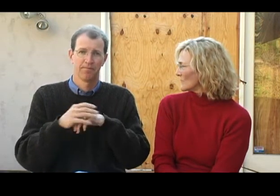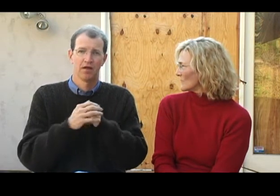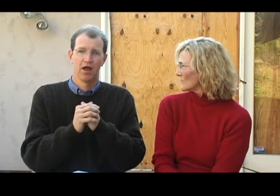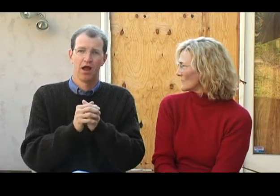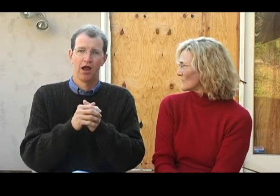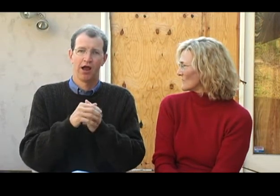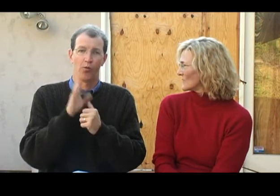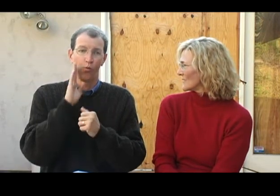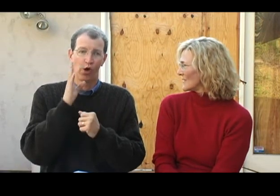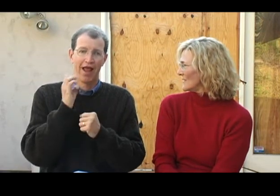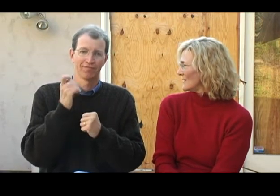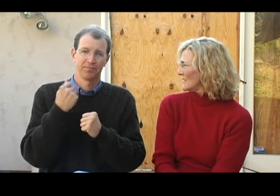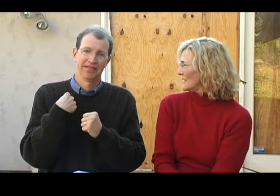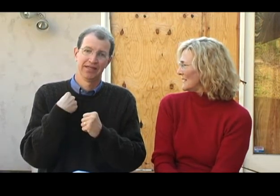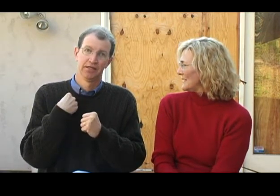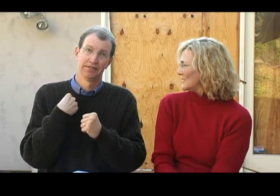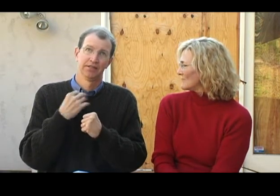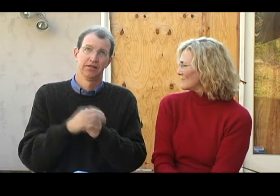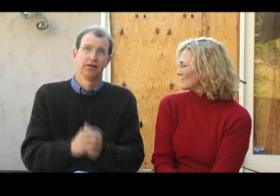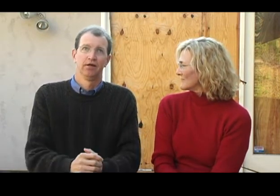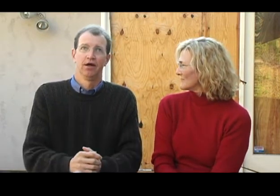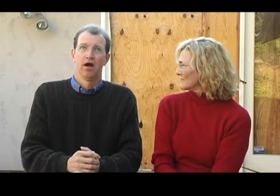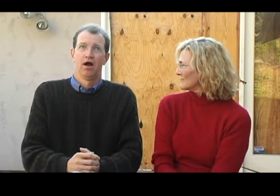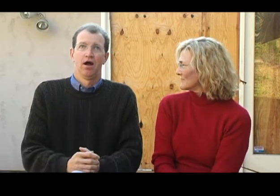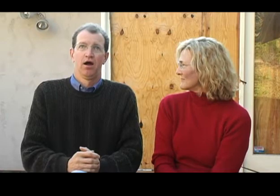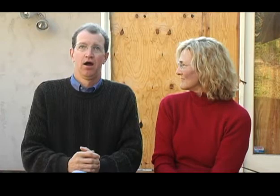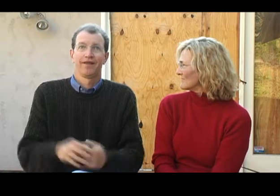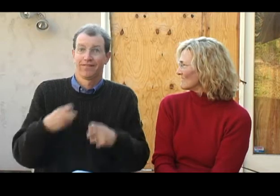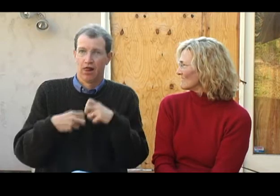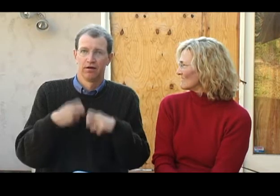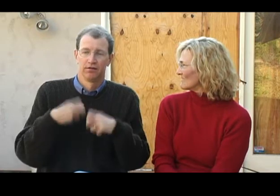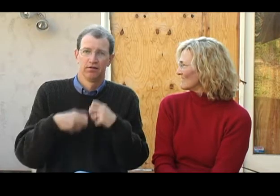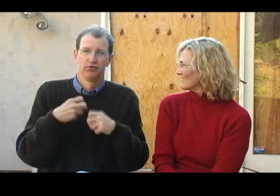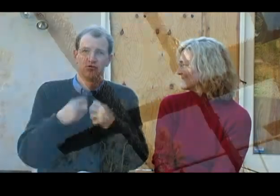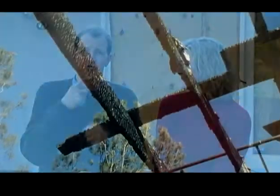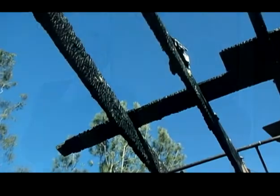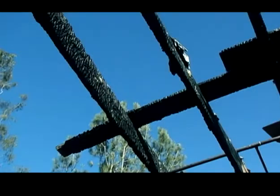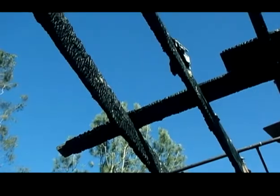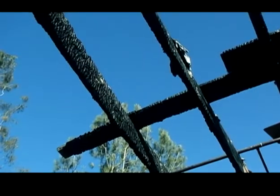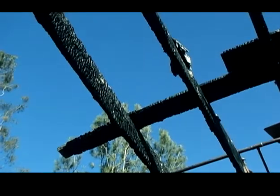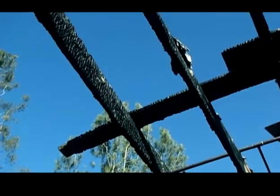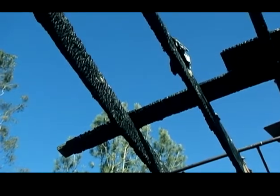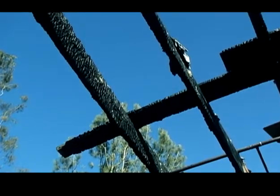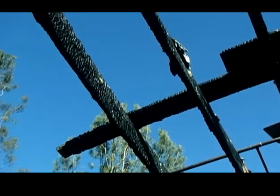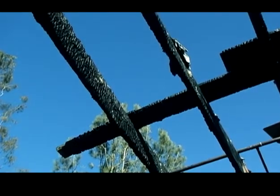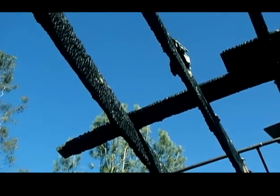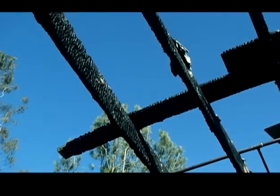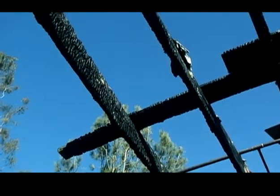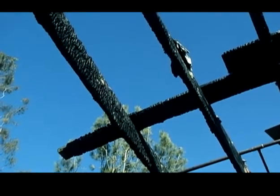it would have been very difficult to say the least.